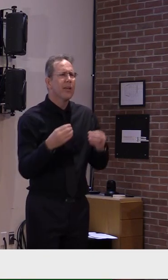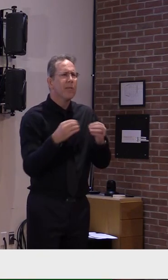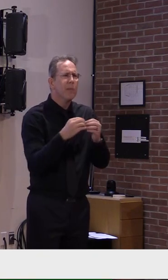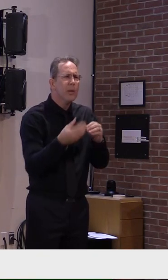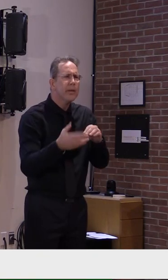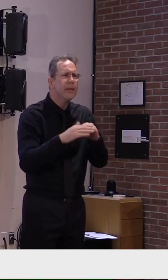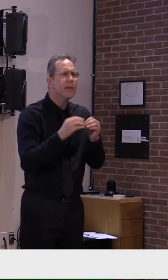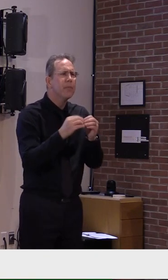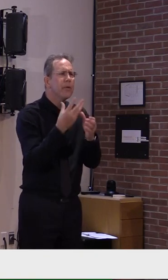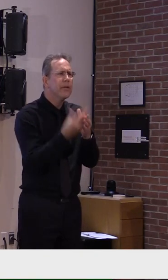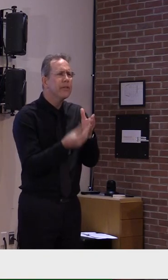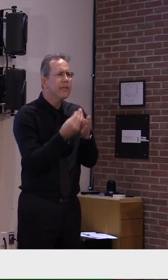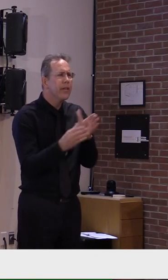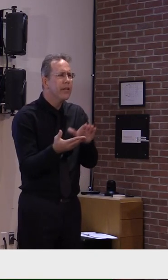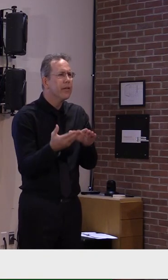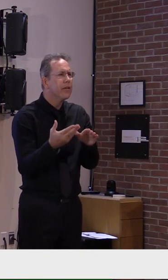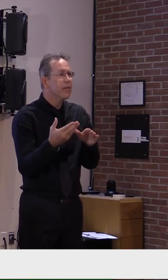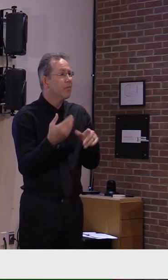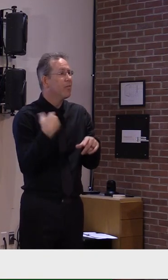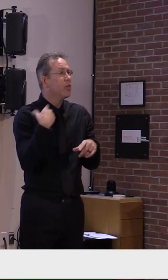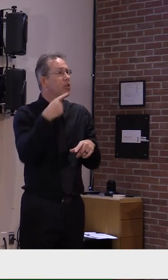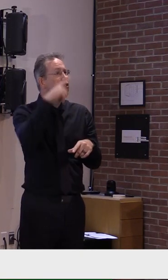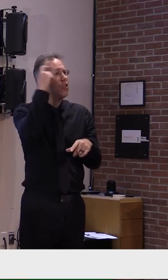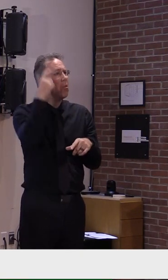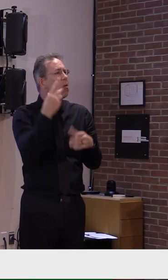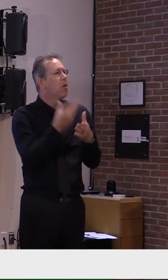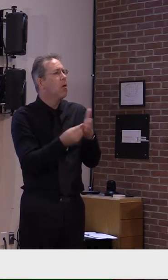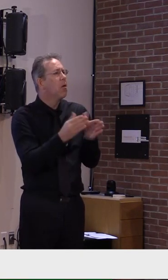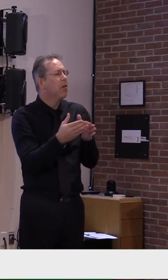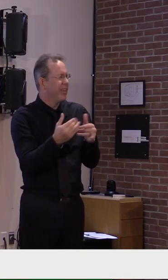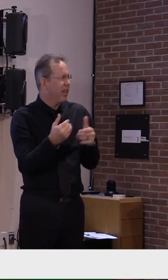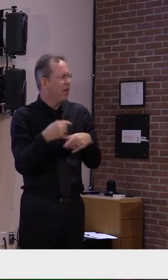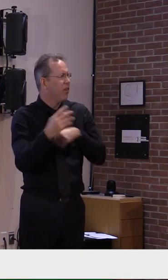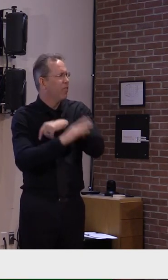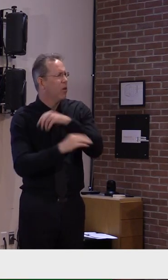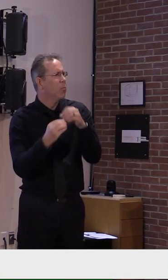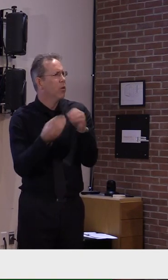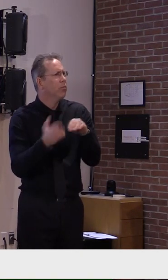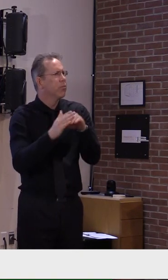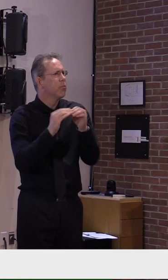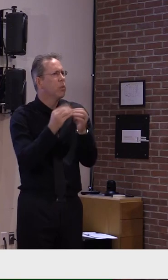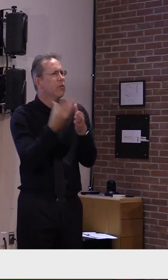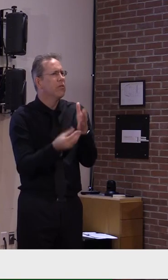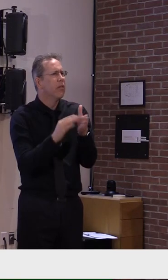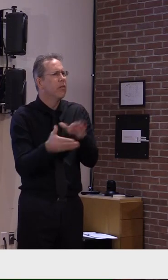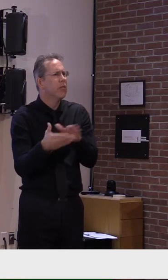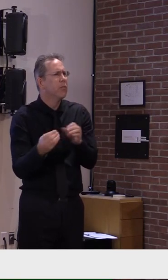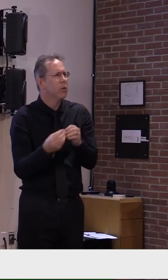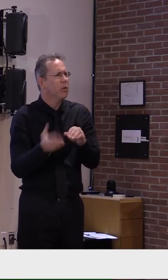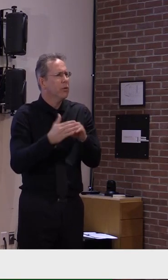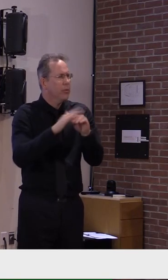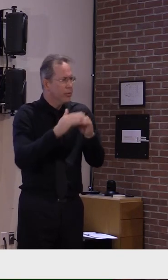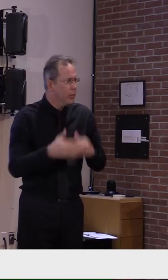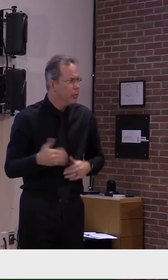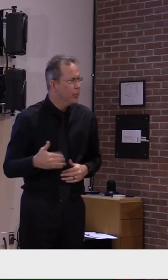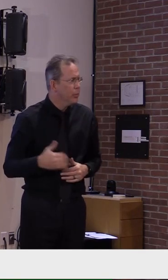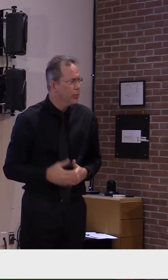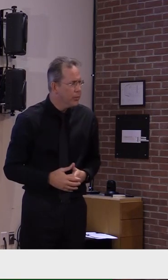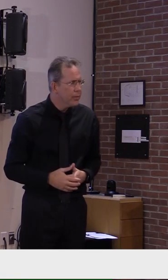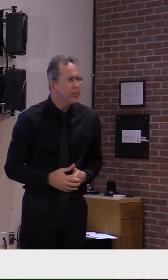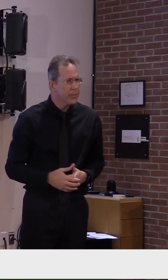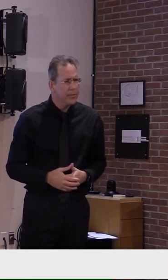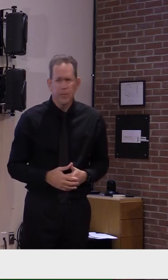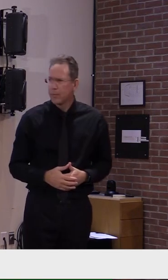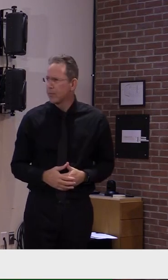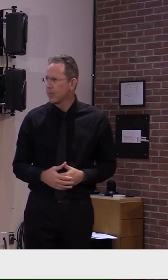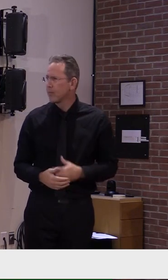So again, all of those things concerning when we look at the numbers. Another thing we want to point out is how the three peaks that we often